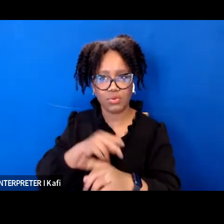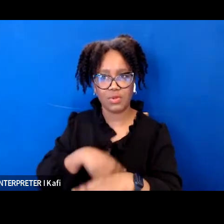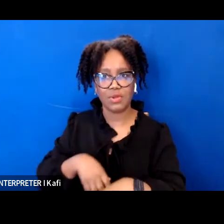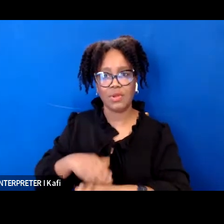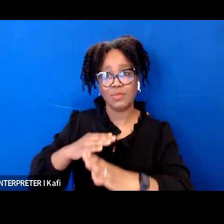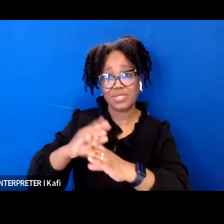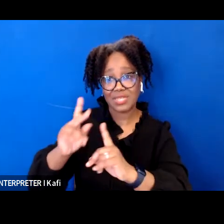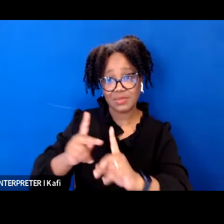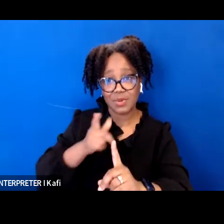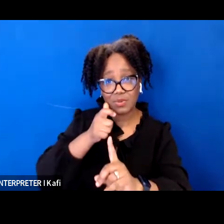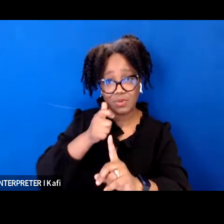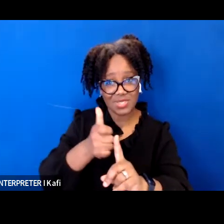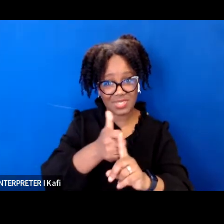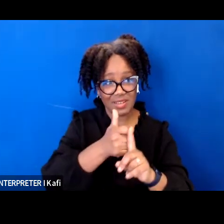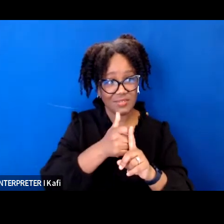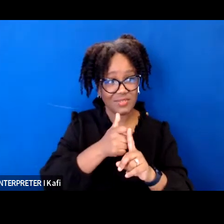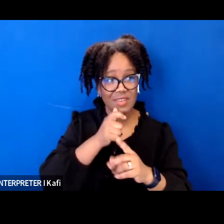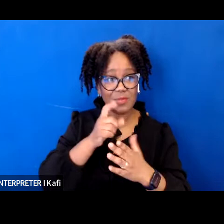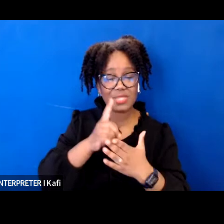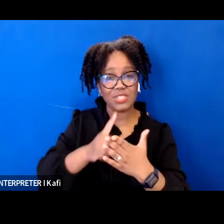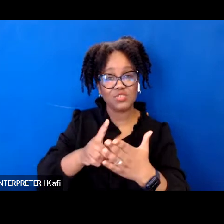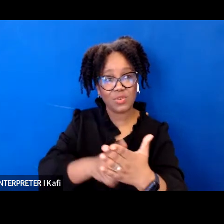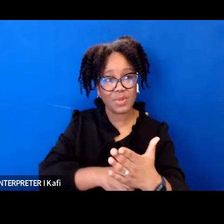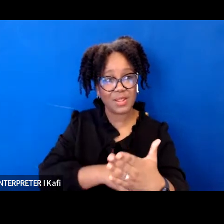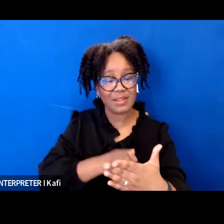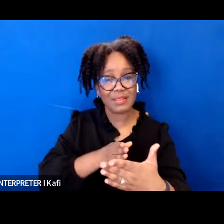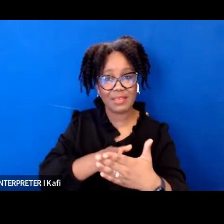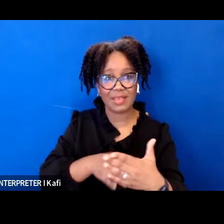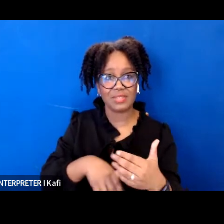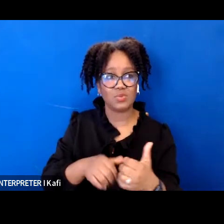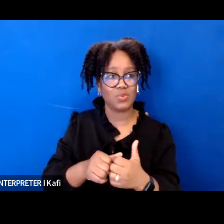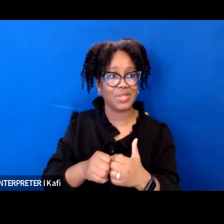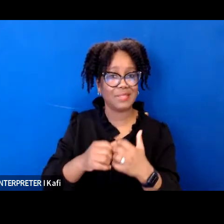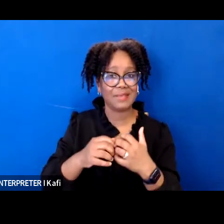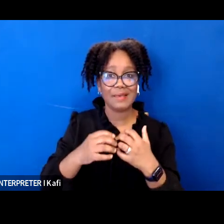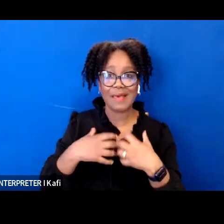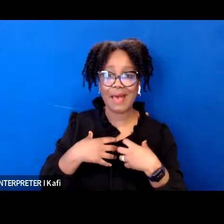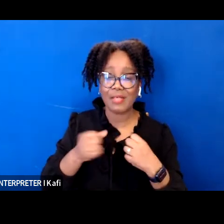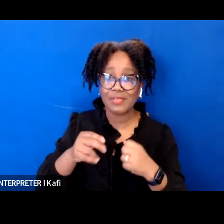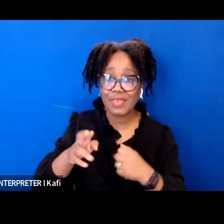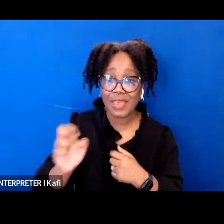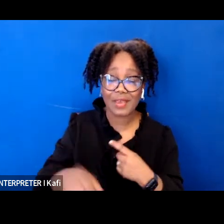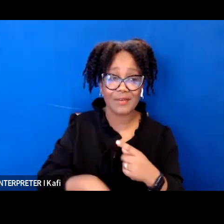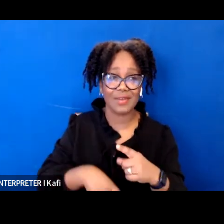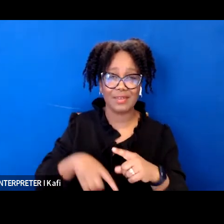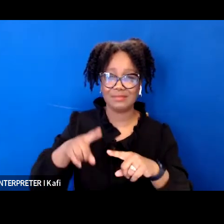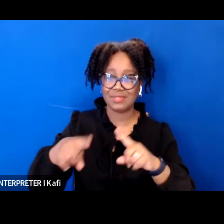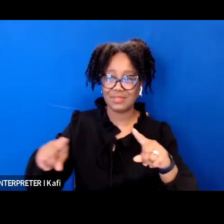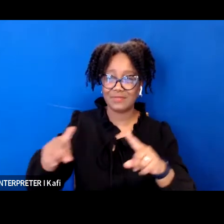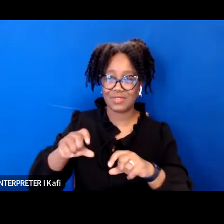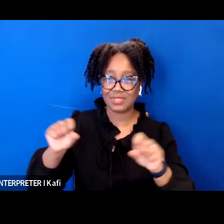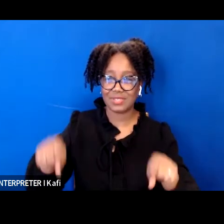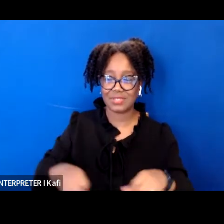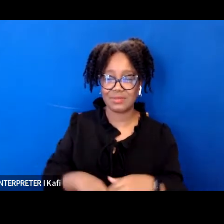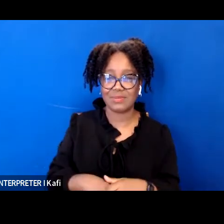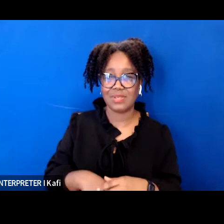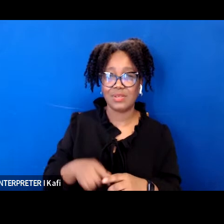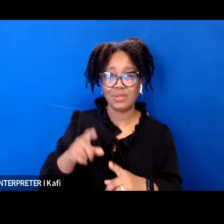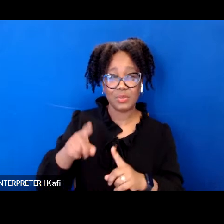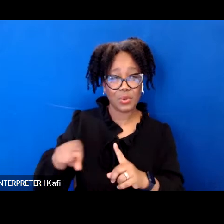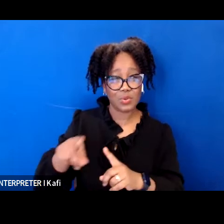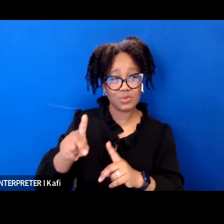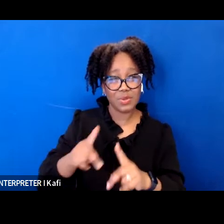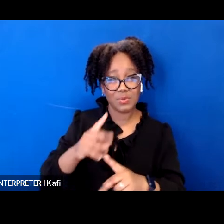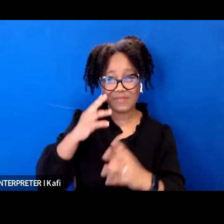been discriminated against as public health care systems have begun to ration care and they've borne the brunt of the pandemic as it ravaged through